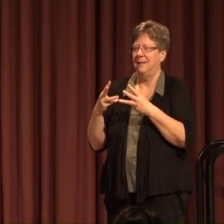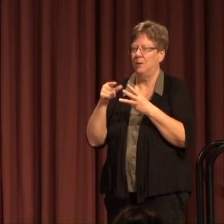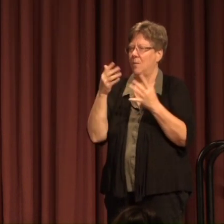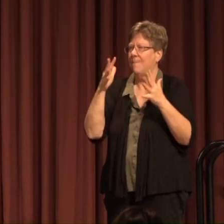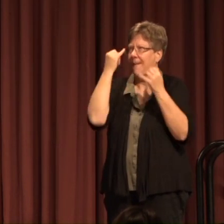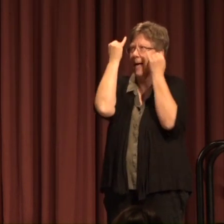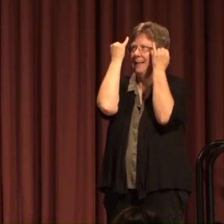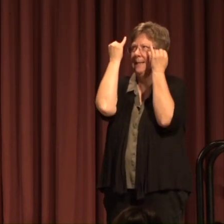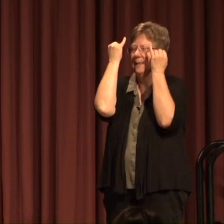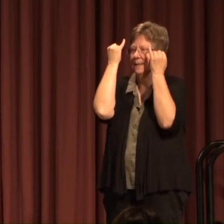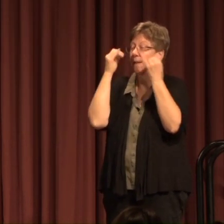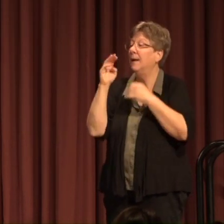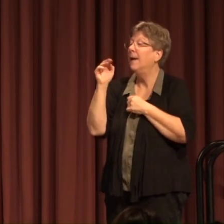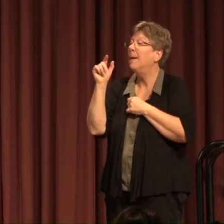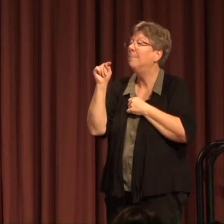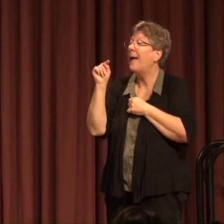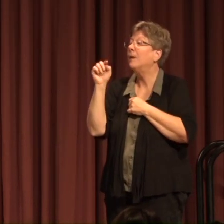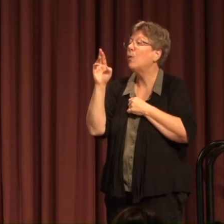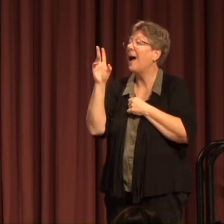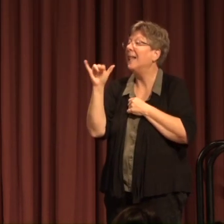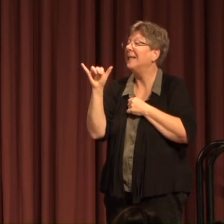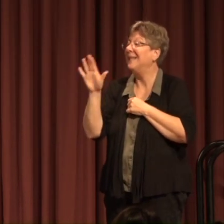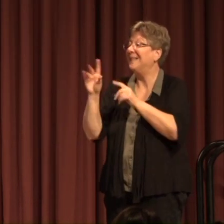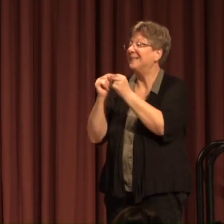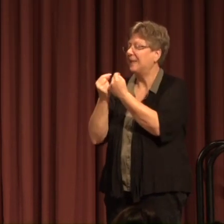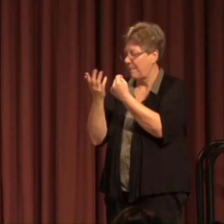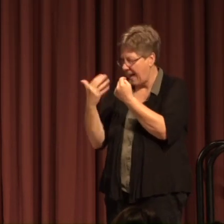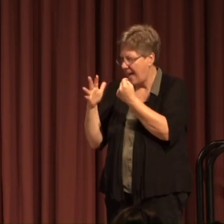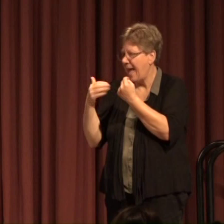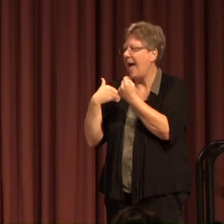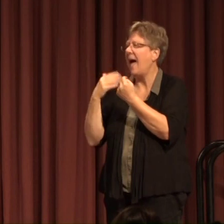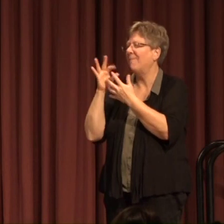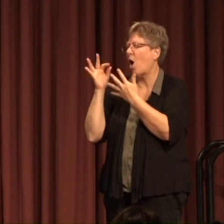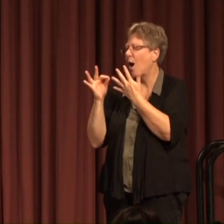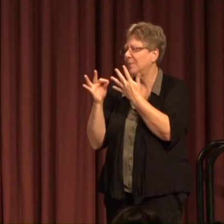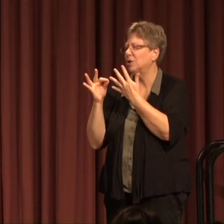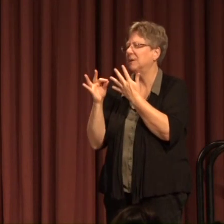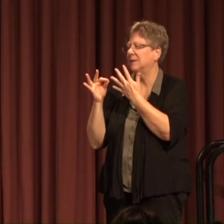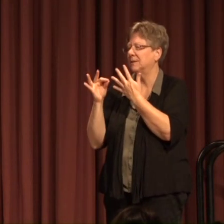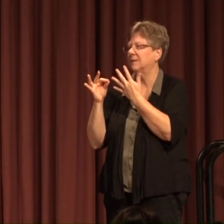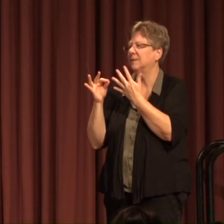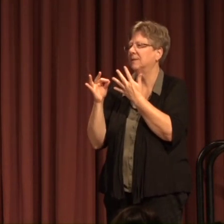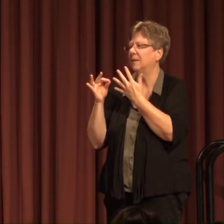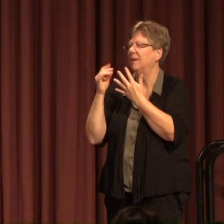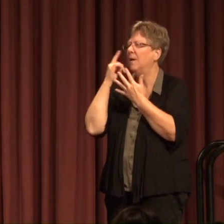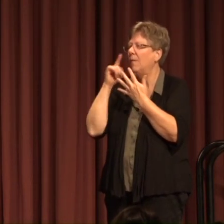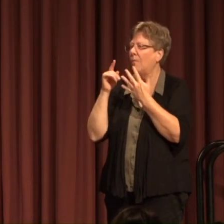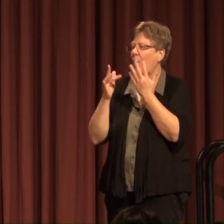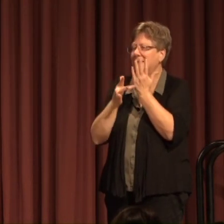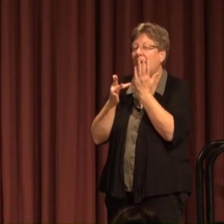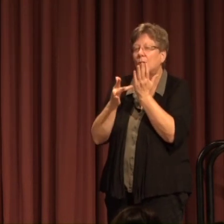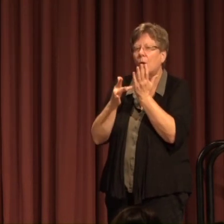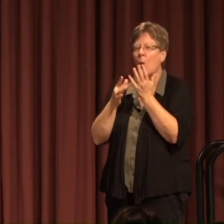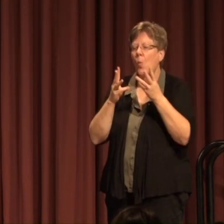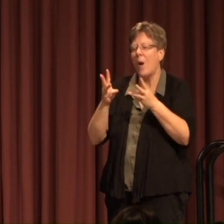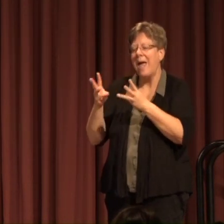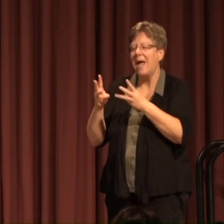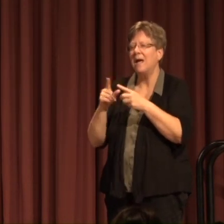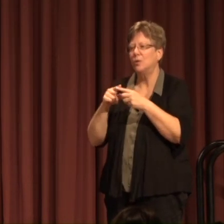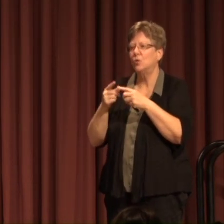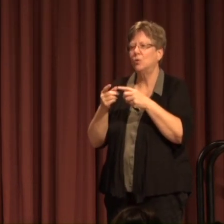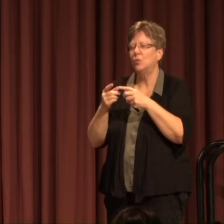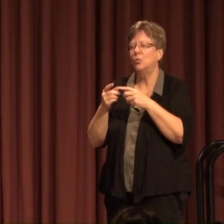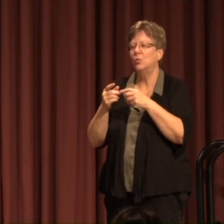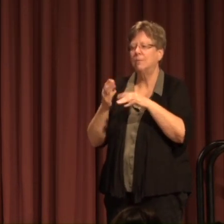Matt Riley and his team Options Under consideration Under for Technological ways To build